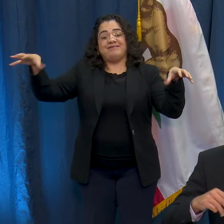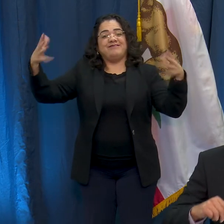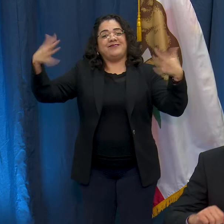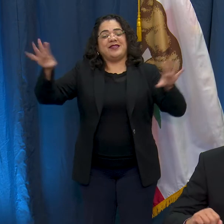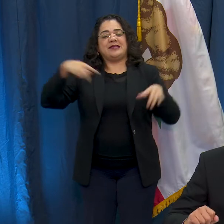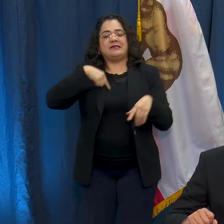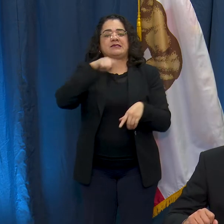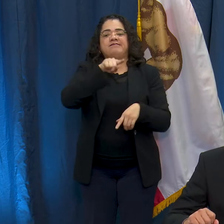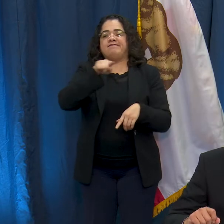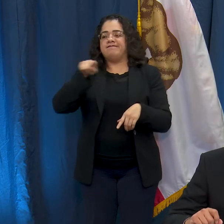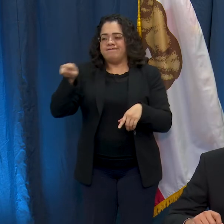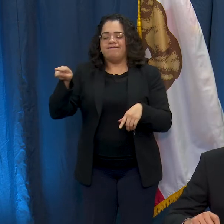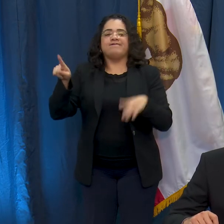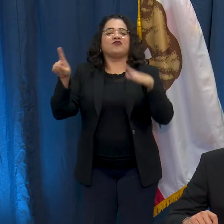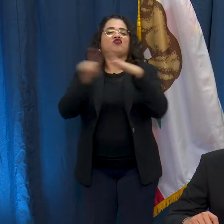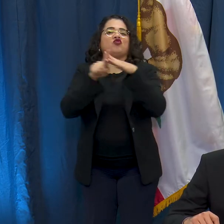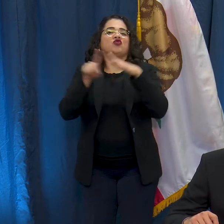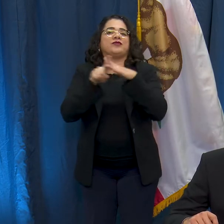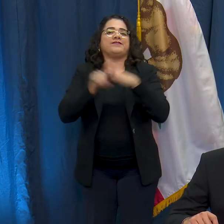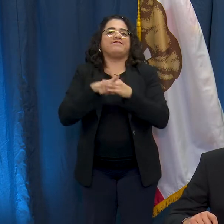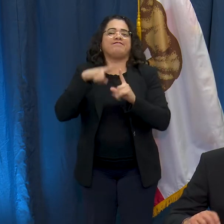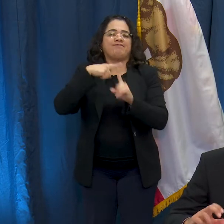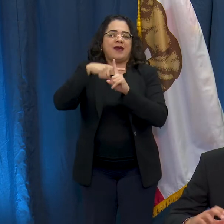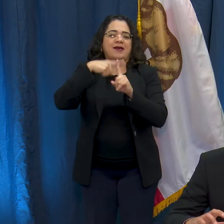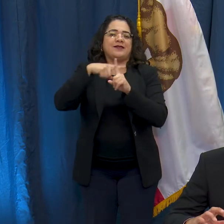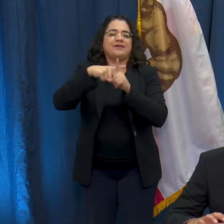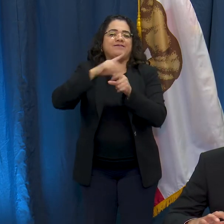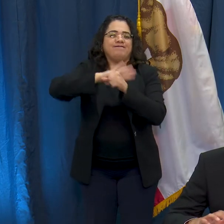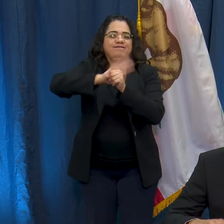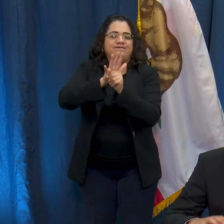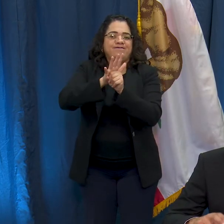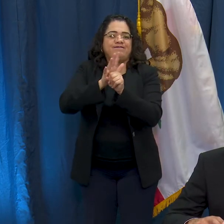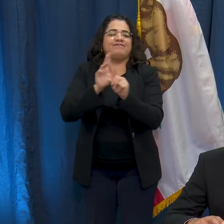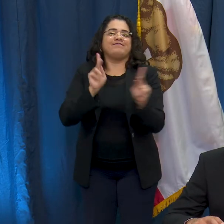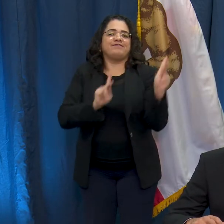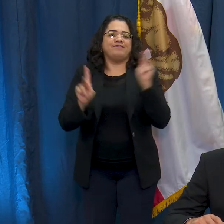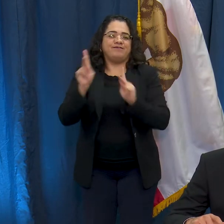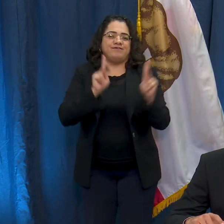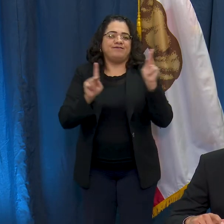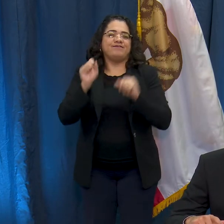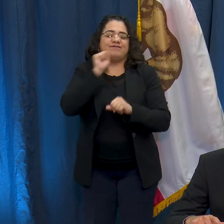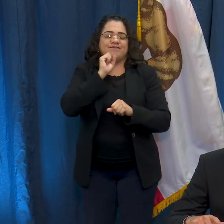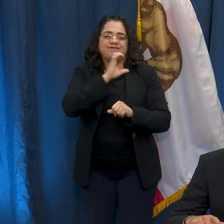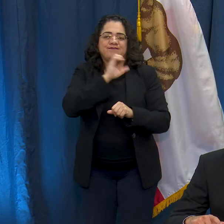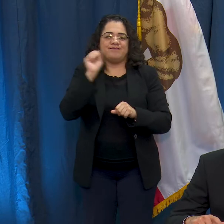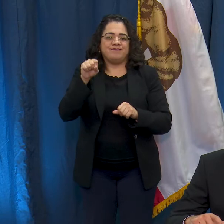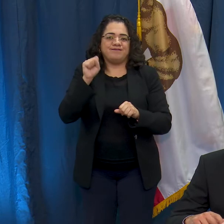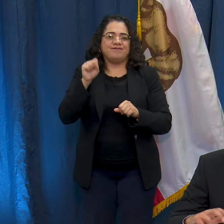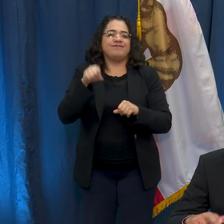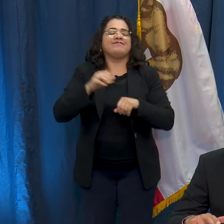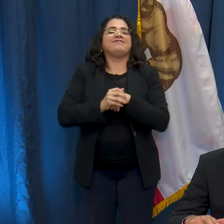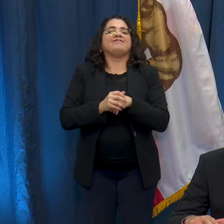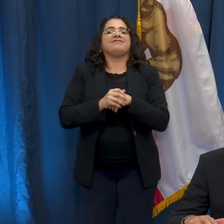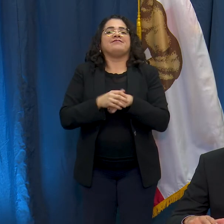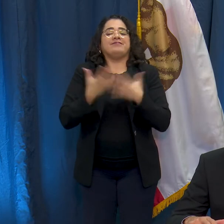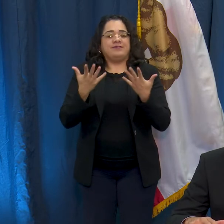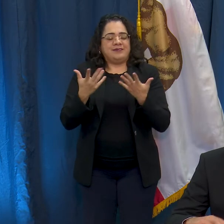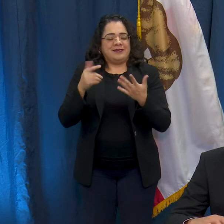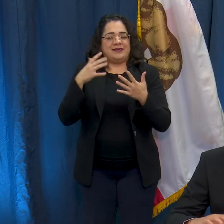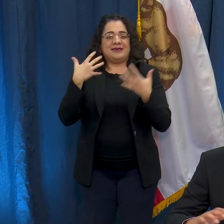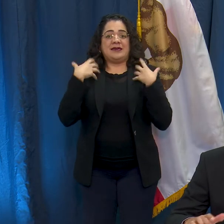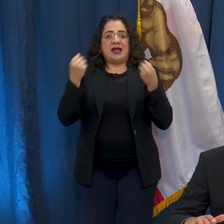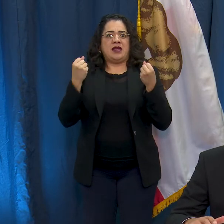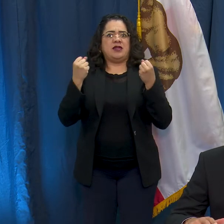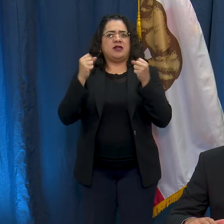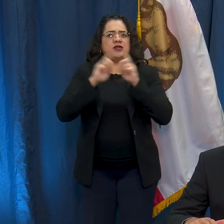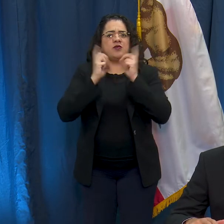some of these positive cases. Now please know that we have an experienced team of health officials working with these facilities,